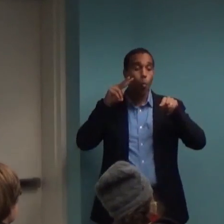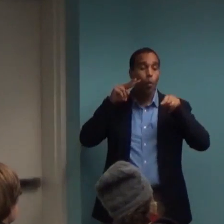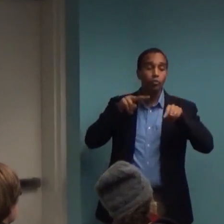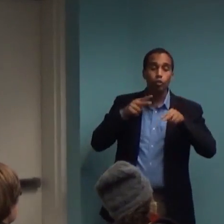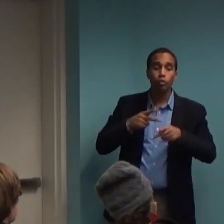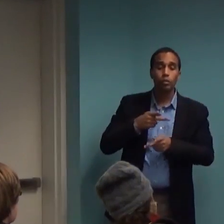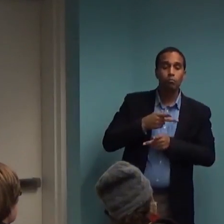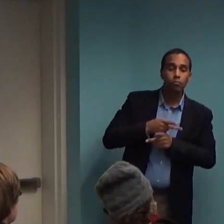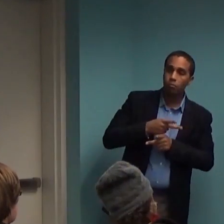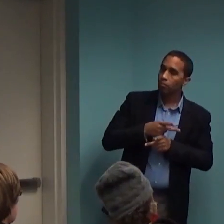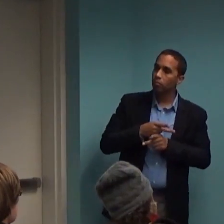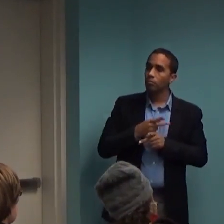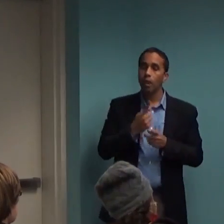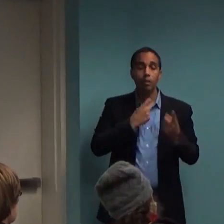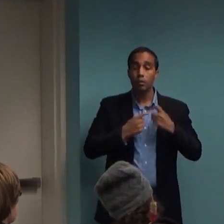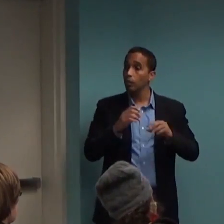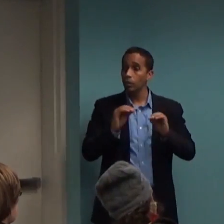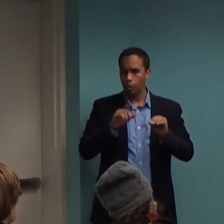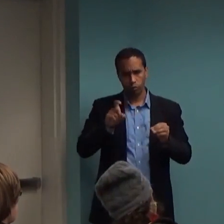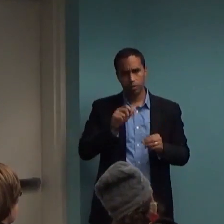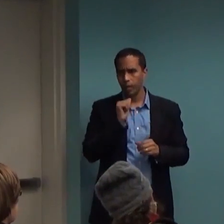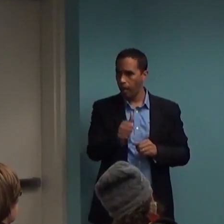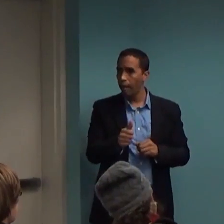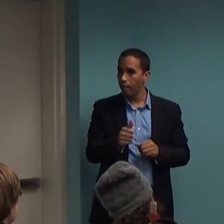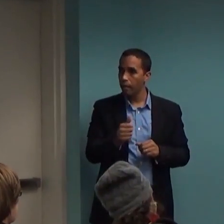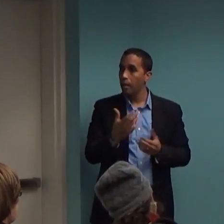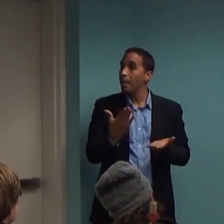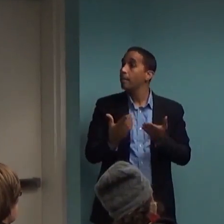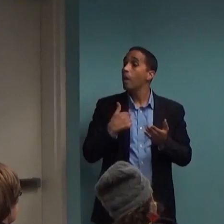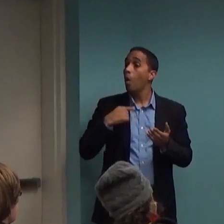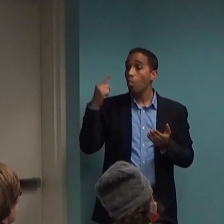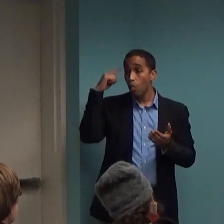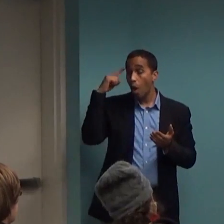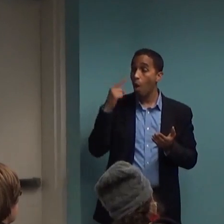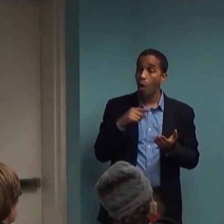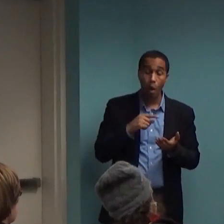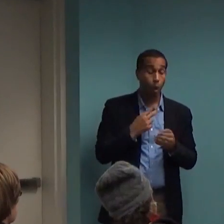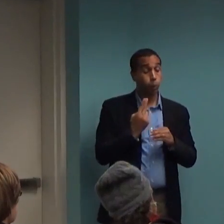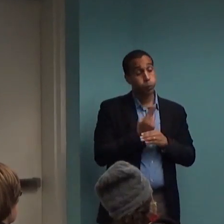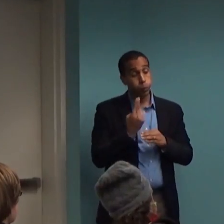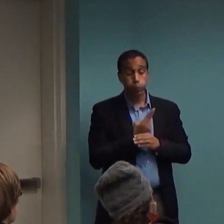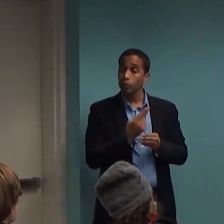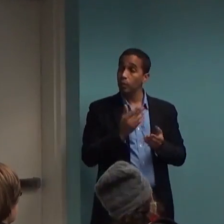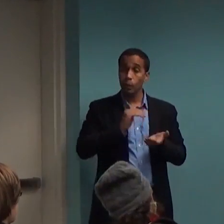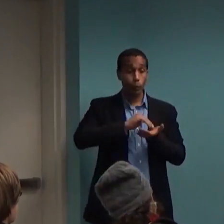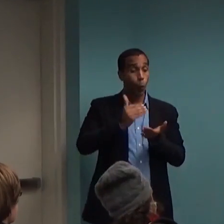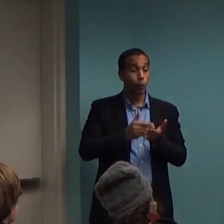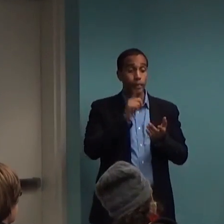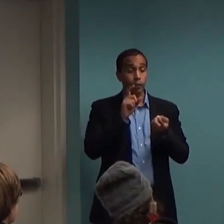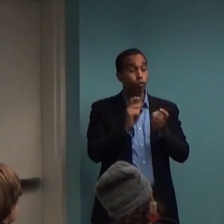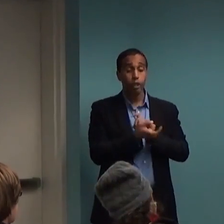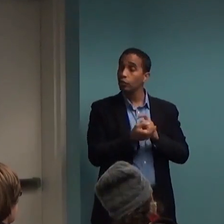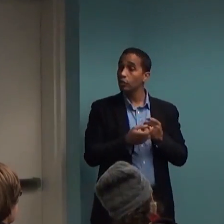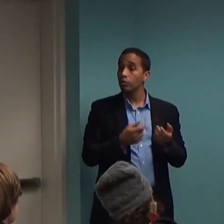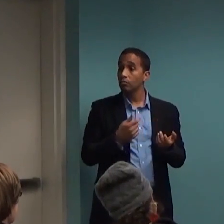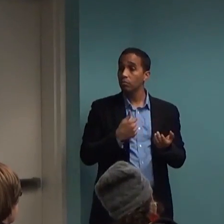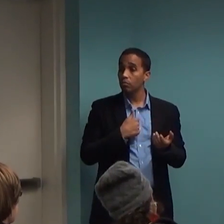oh, I've been taking this dosage of this medication for two months, and the dosage has not changed, and I don't feel any different.